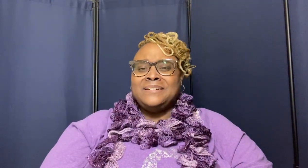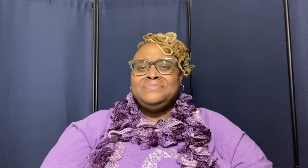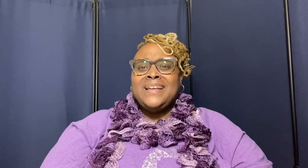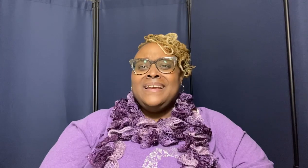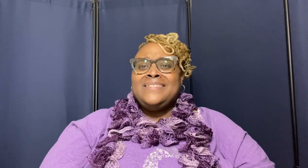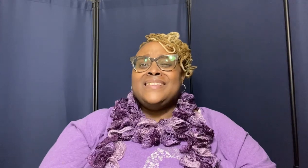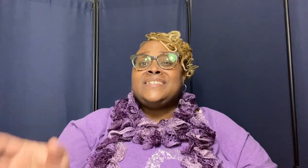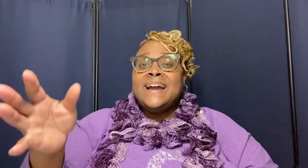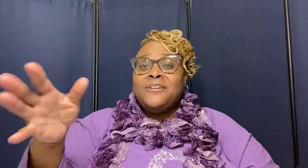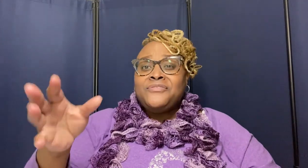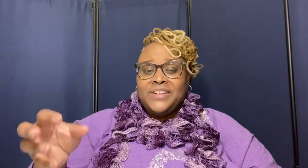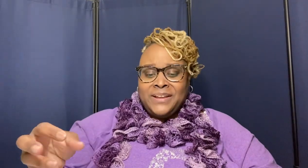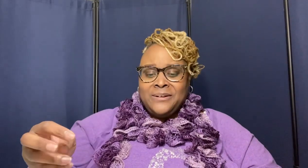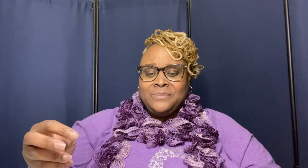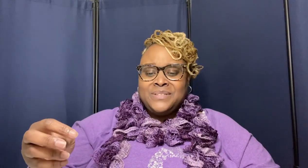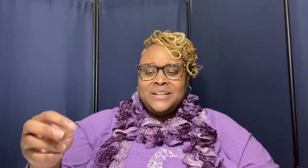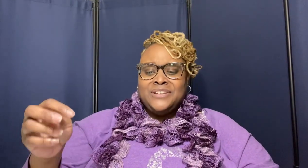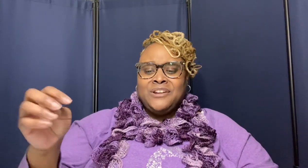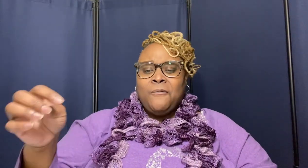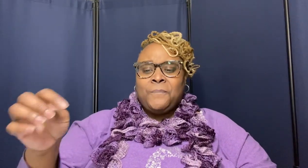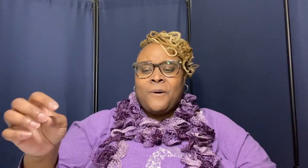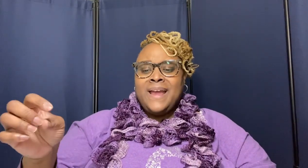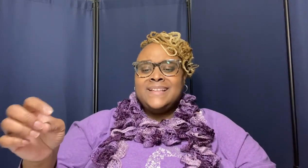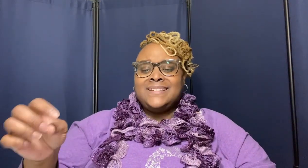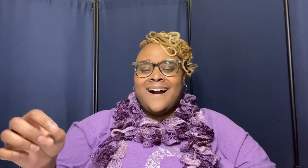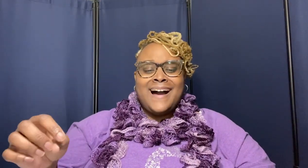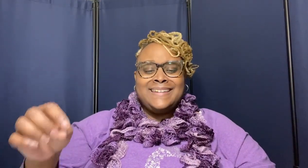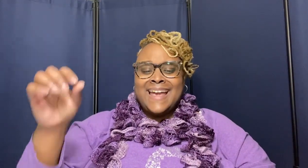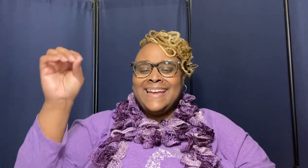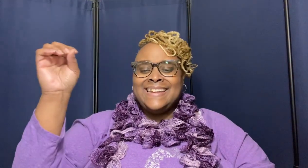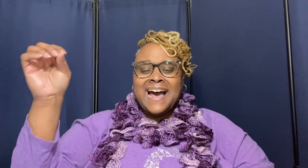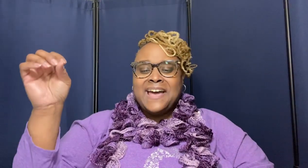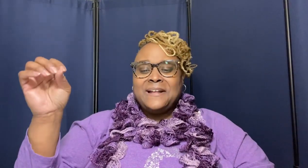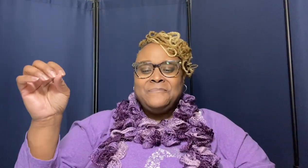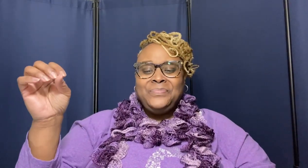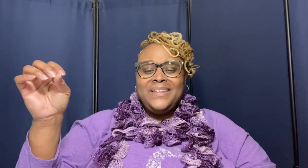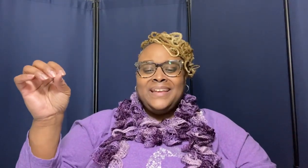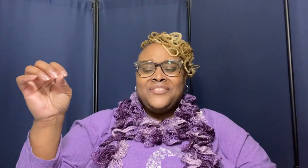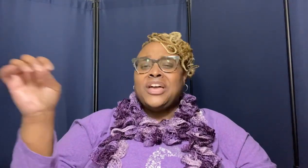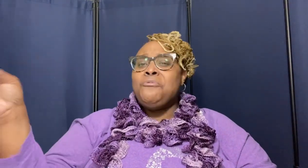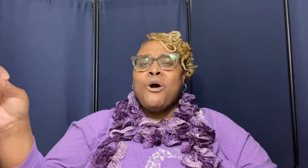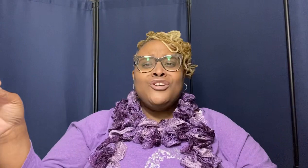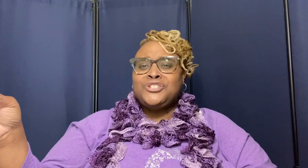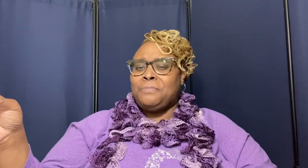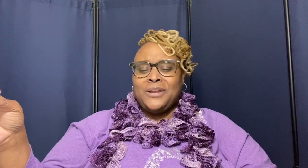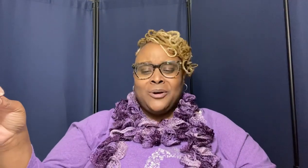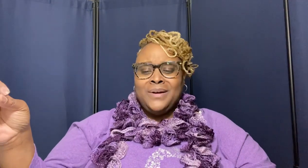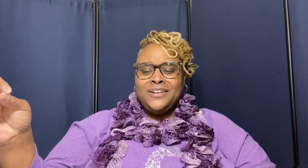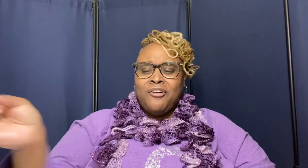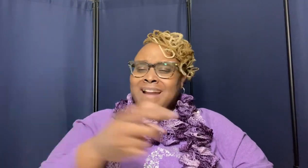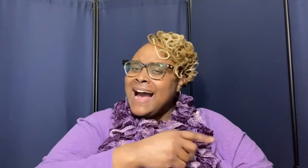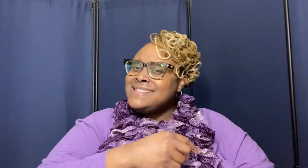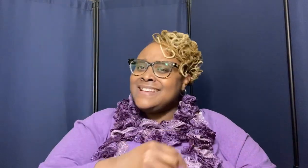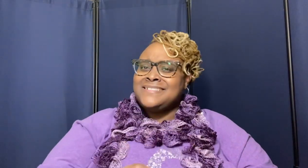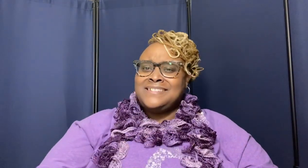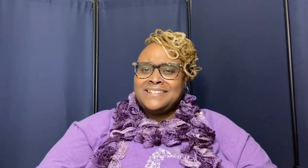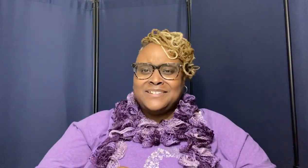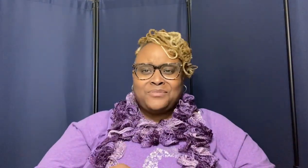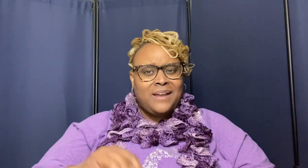the seraphims don't praise god day and night they worship him go to isaiah 6 and 3 i